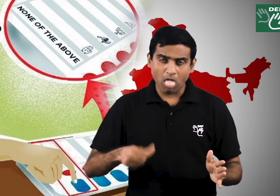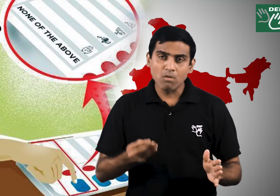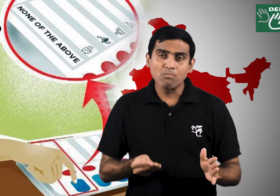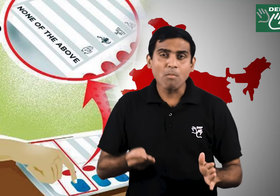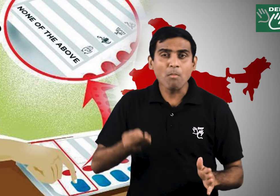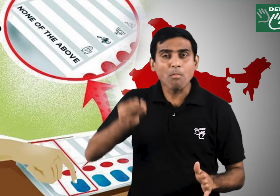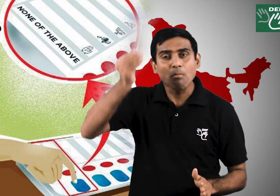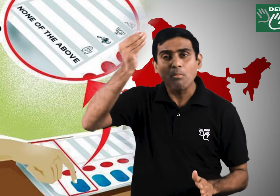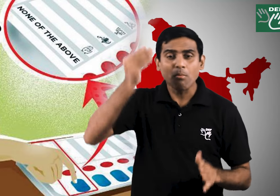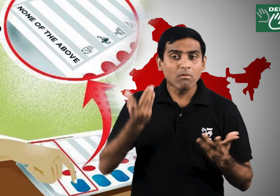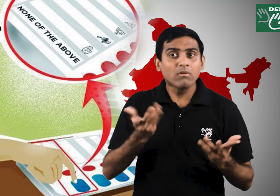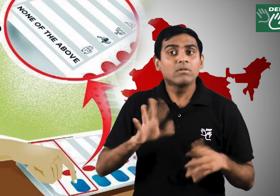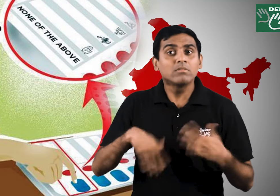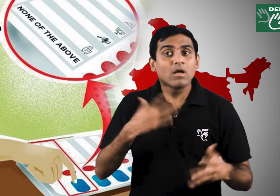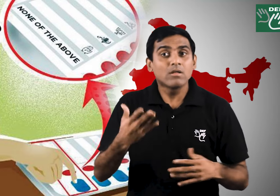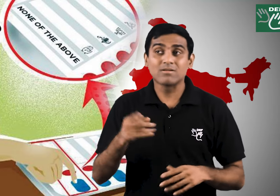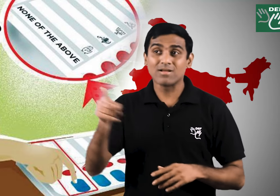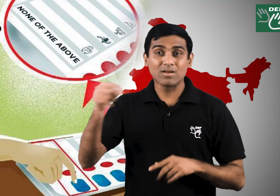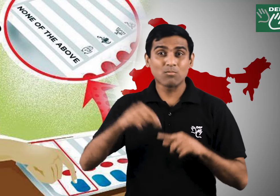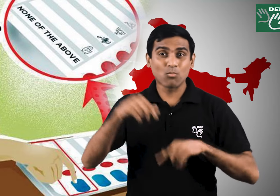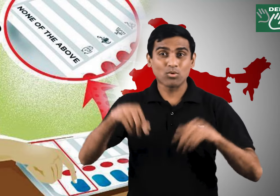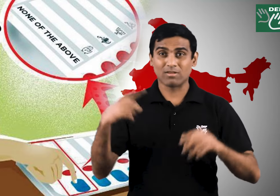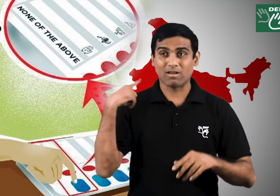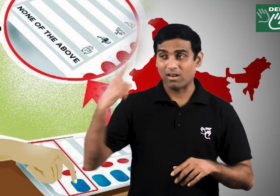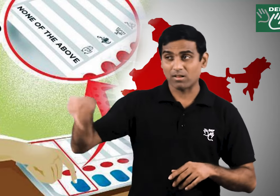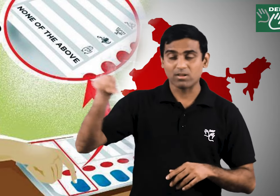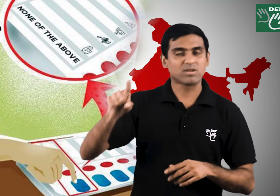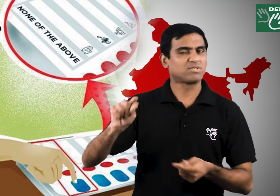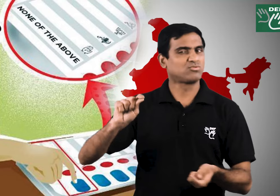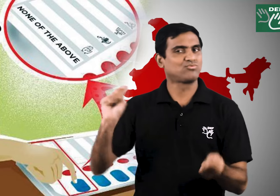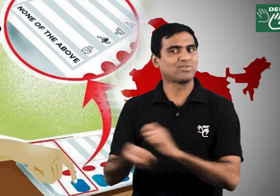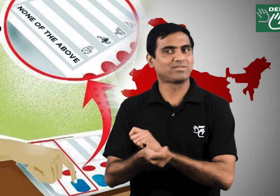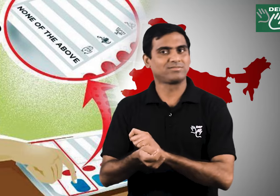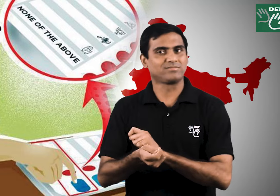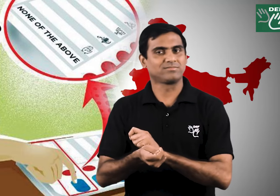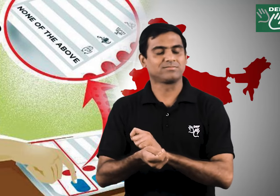of the noto votes is more the parties will be forced to change their candidates